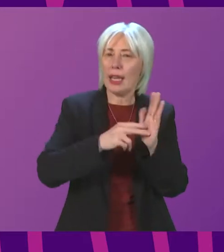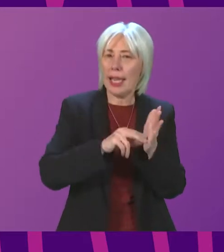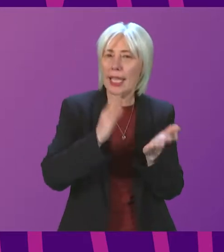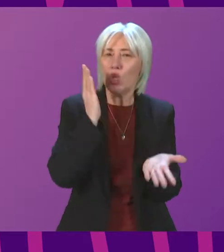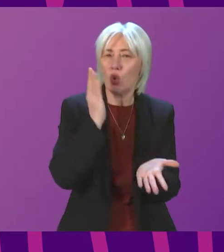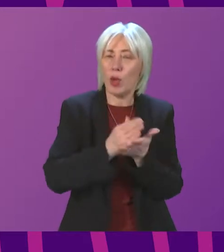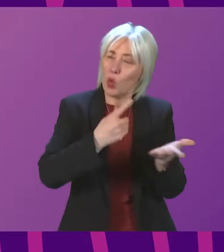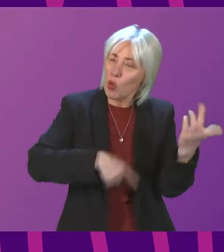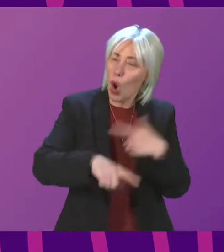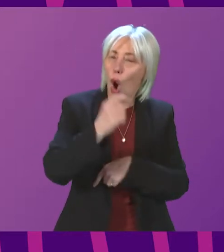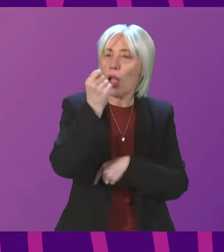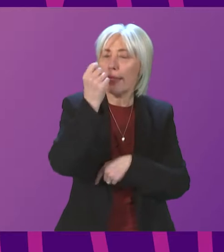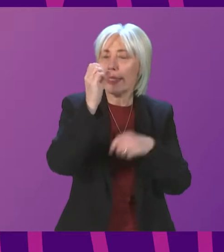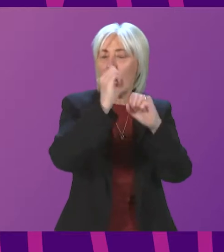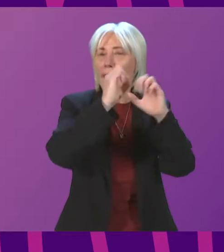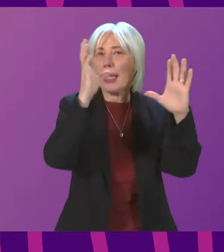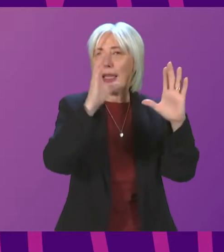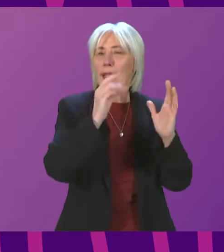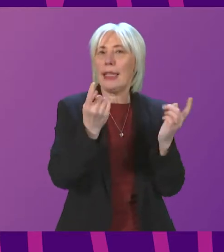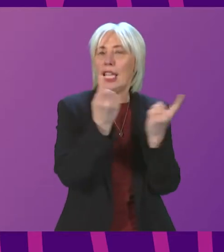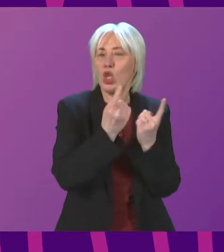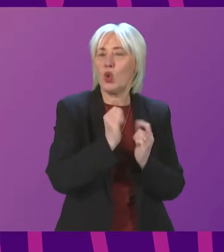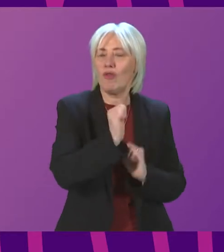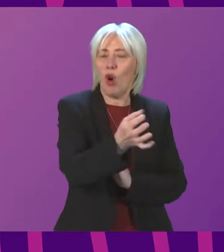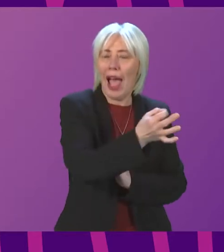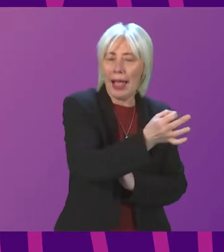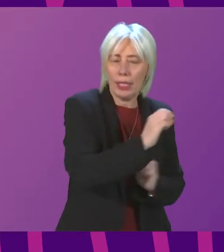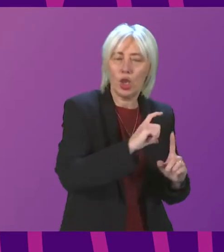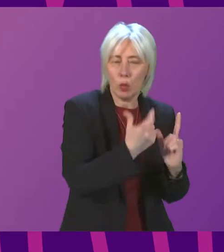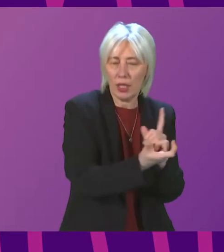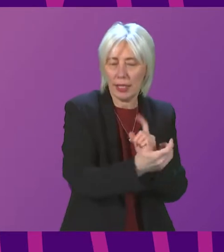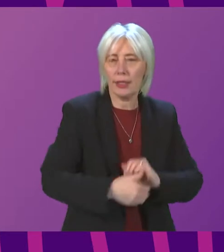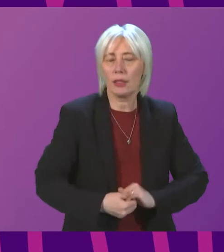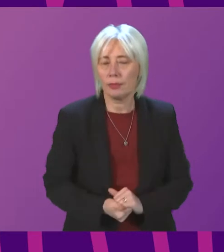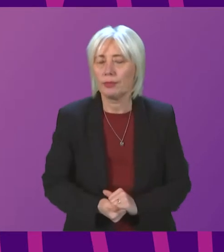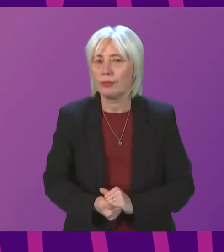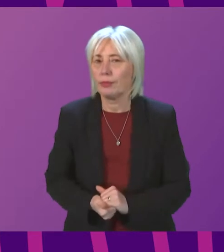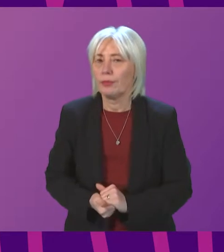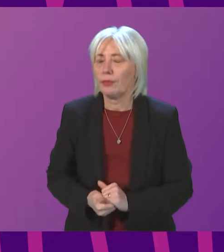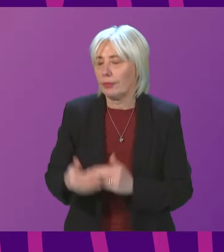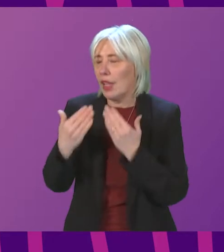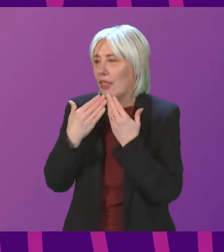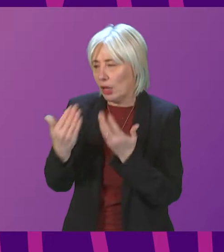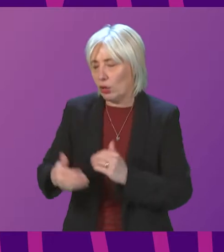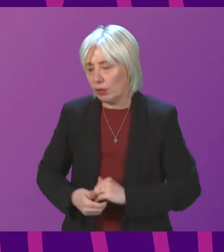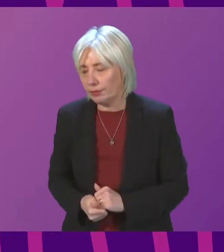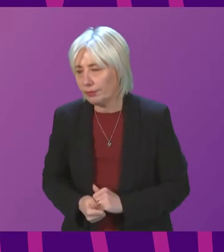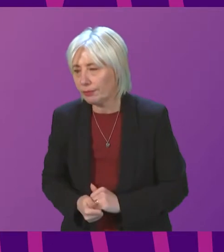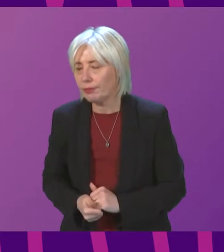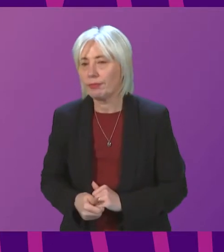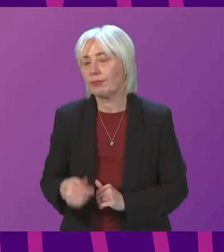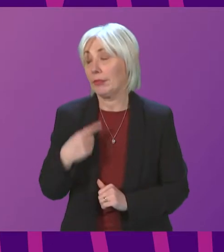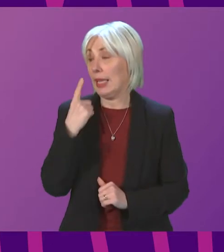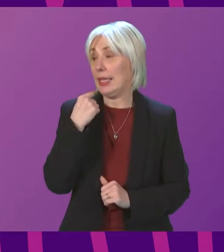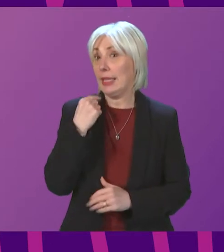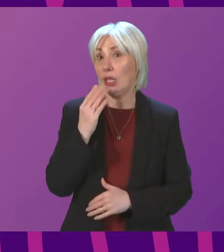of the experience of our island communities. Tess White. Thank you, Presiding Officer. Minister, I was in Stonehaven